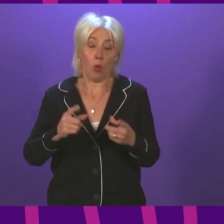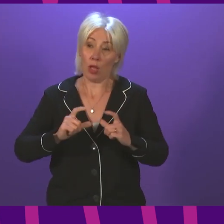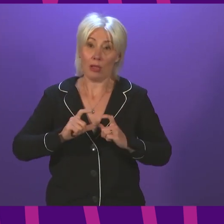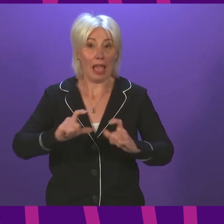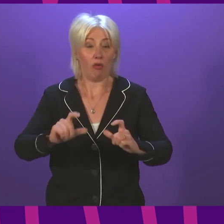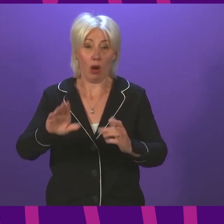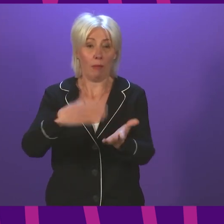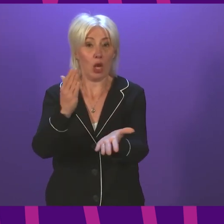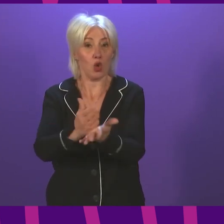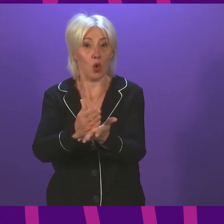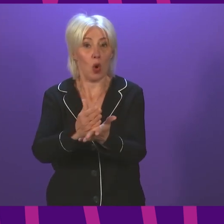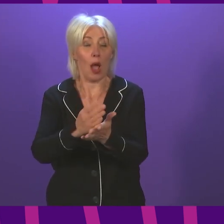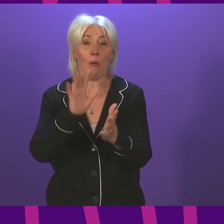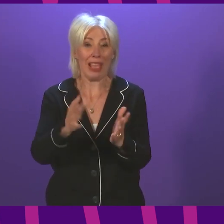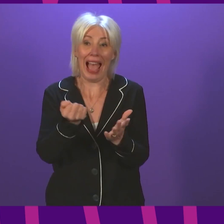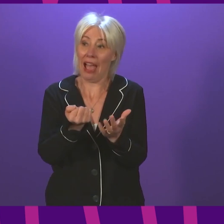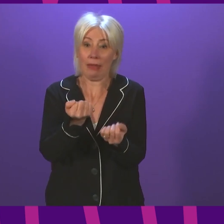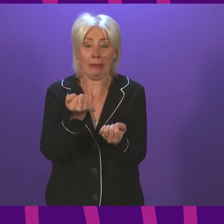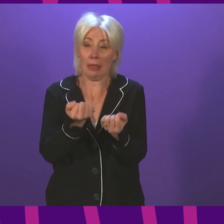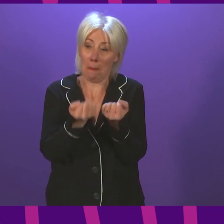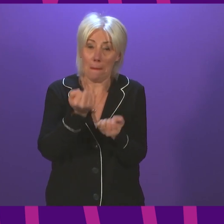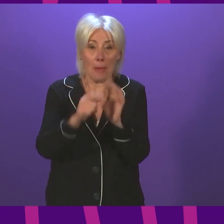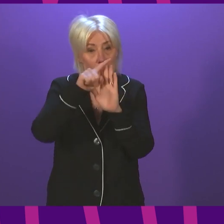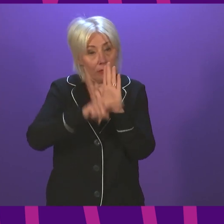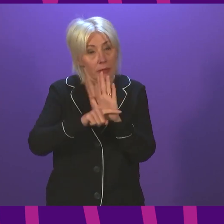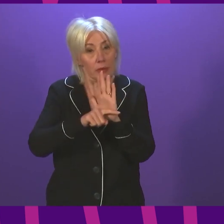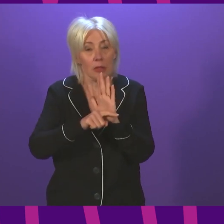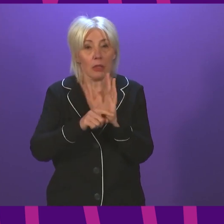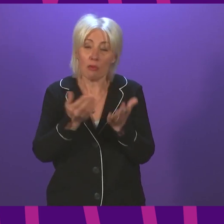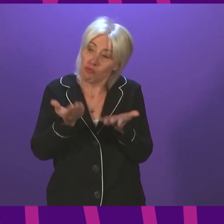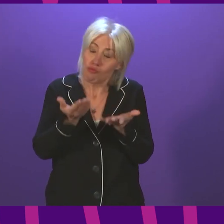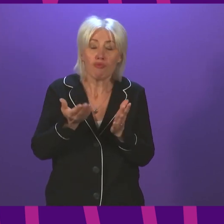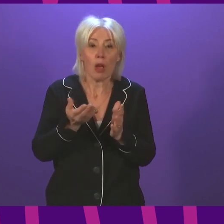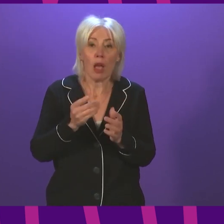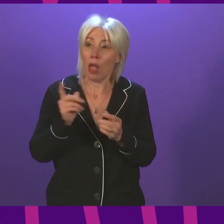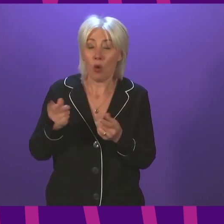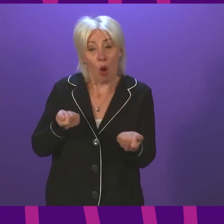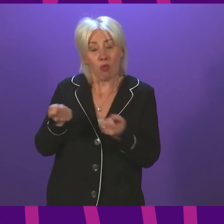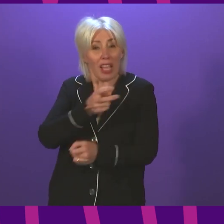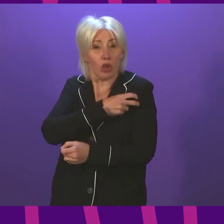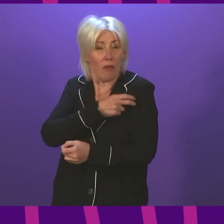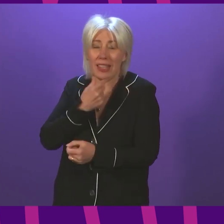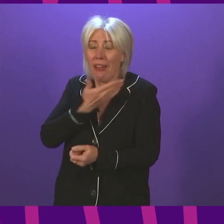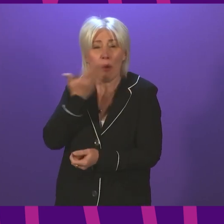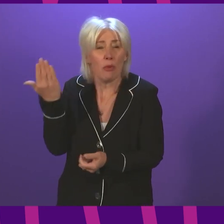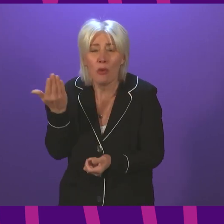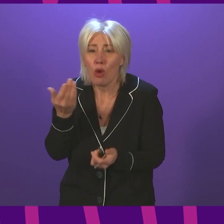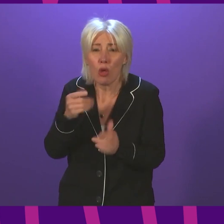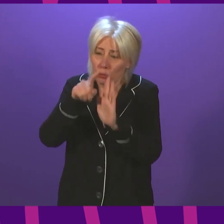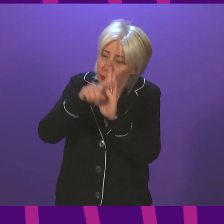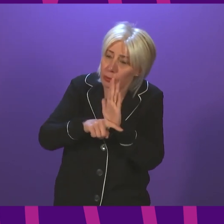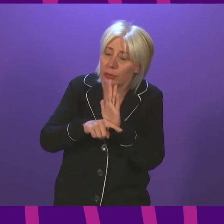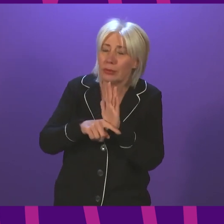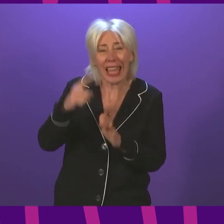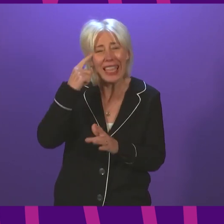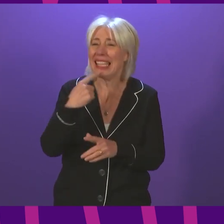sure that we have these proportionate mitigations in place because, presiding officer, if we don't, and I reflect again on a point I